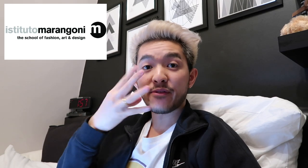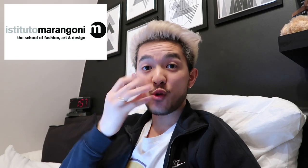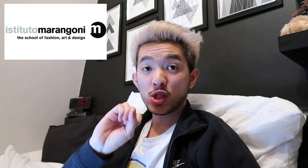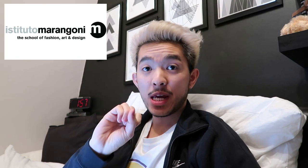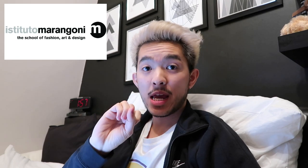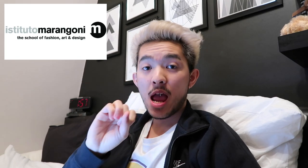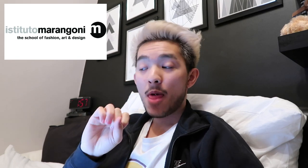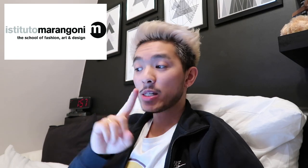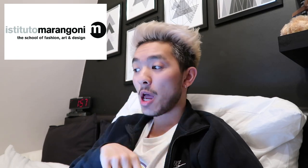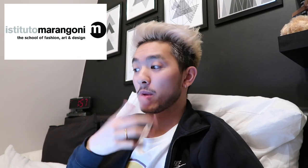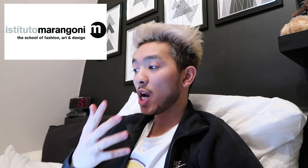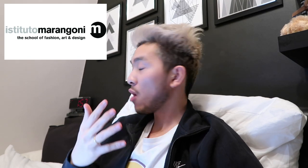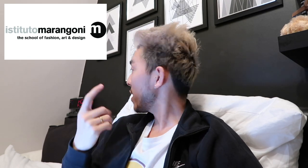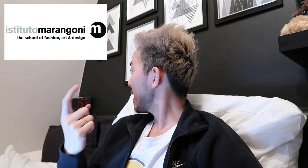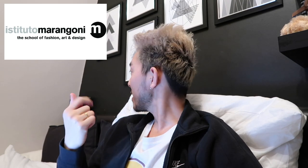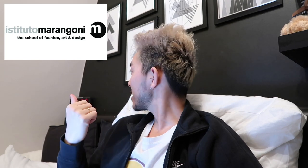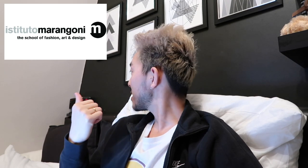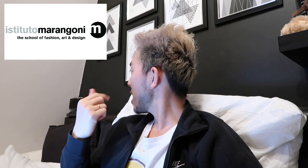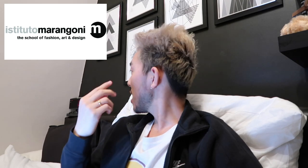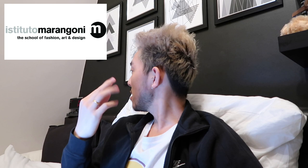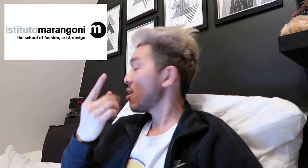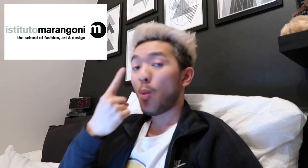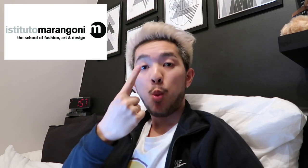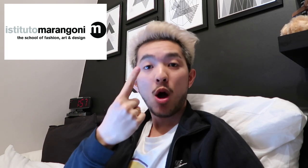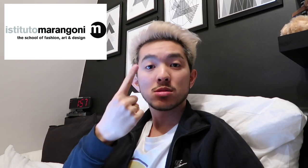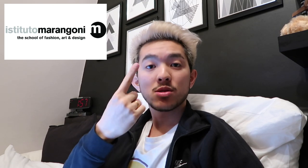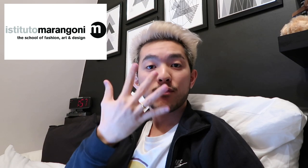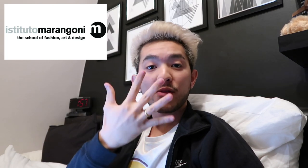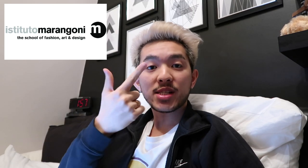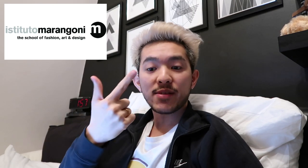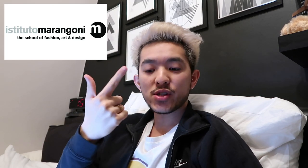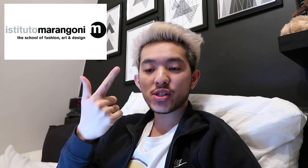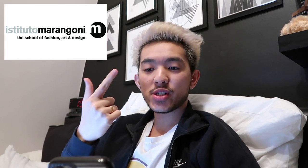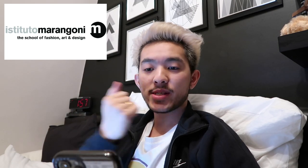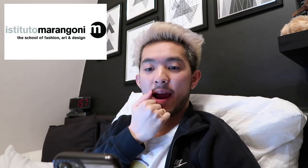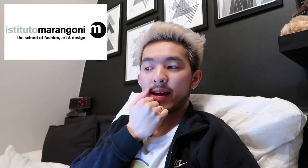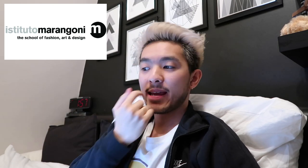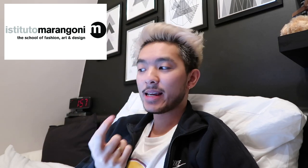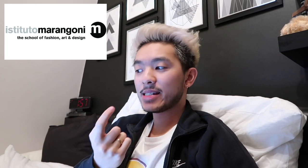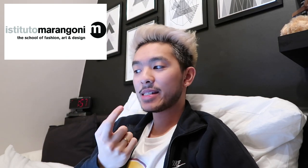.14. The timing coming is 157th. Day is